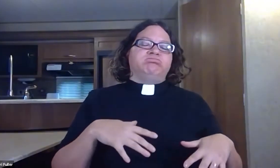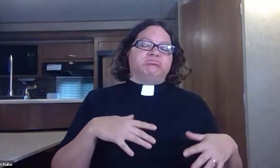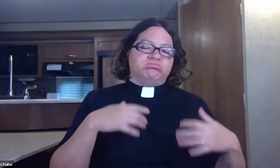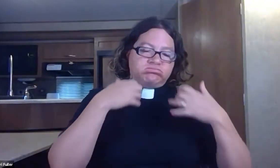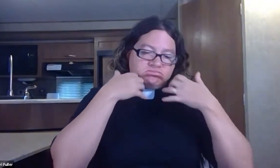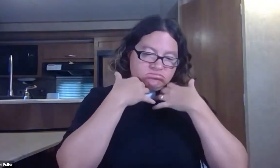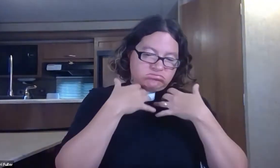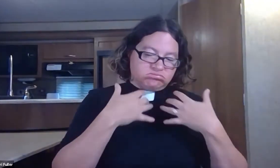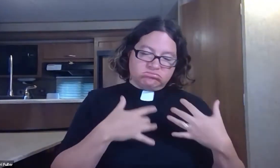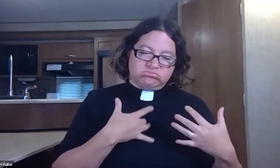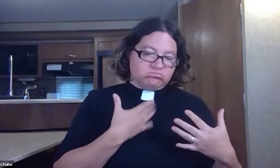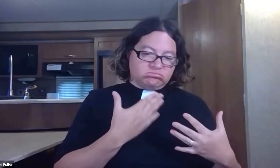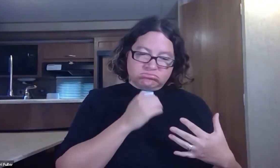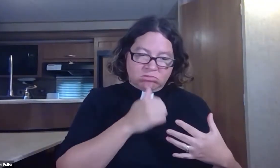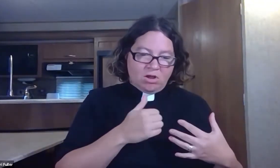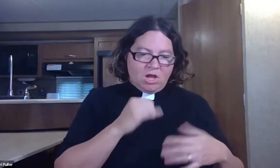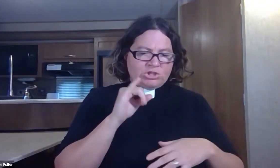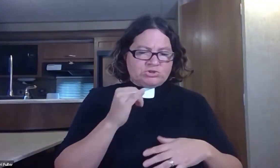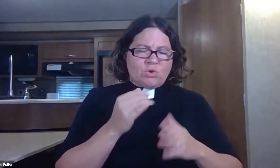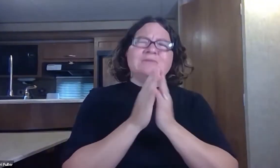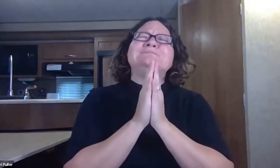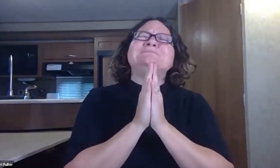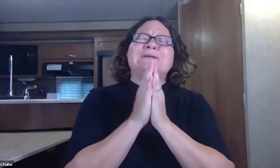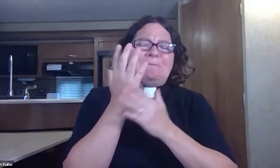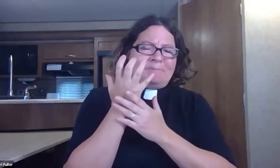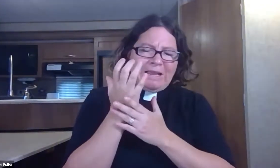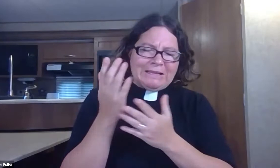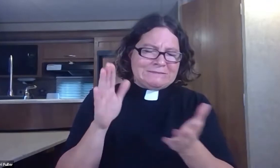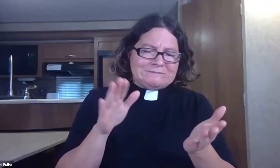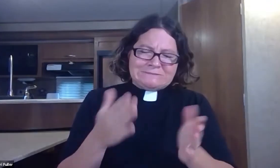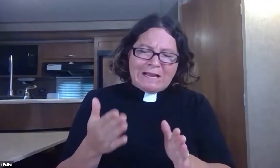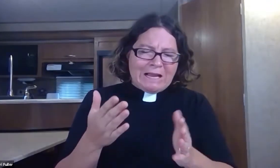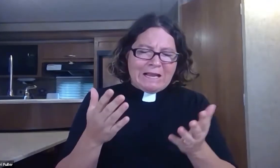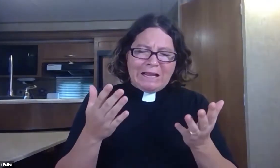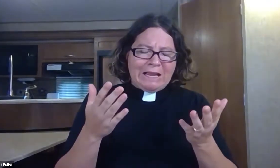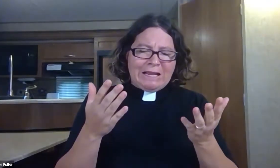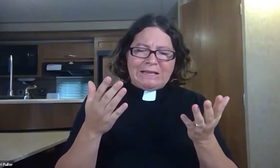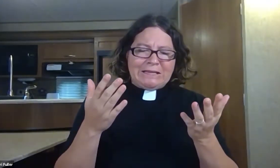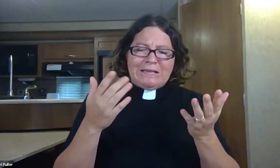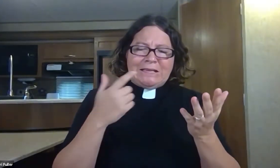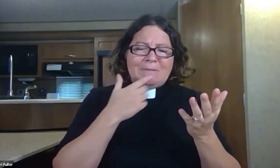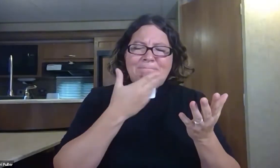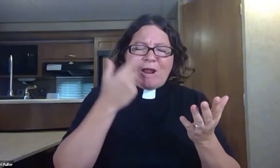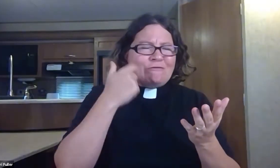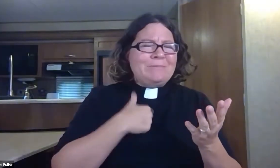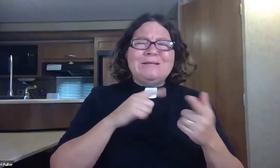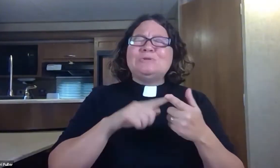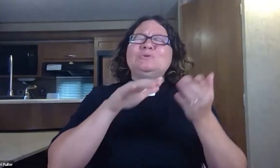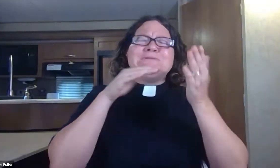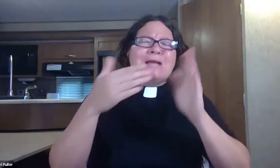and the sun beat down on Jonah's head, so that he became faint. Jonah begged to die, saying, It is better for me